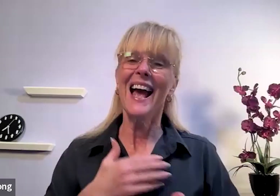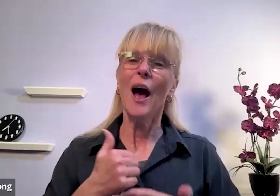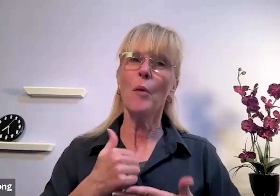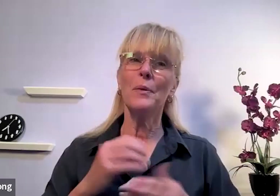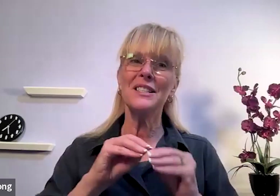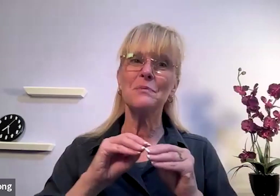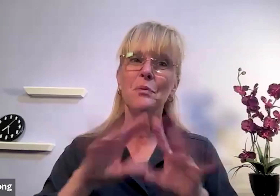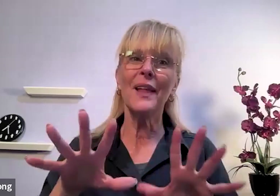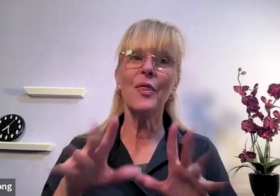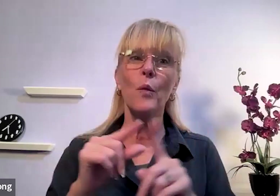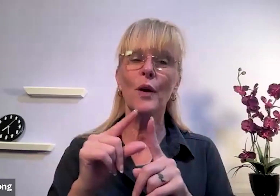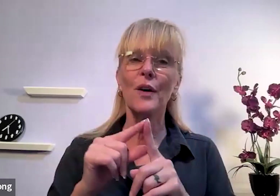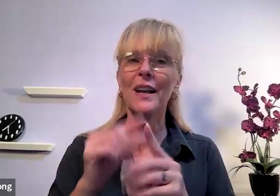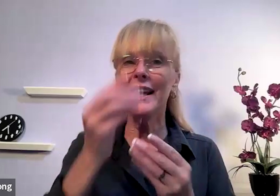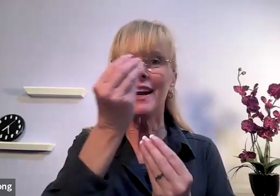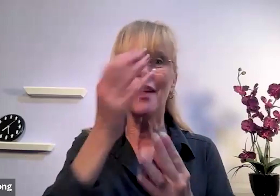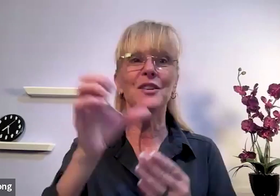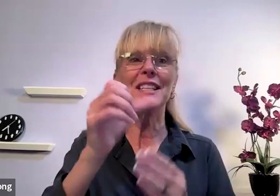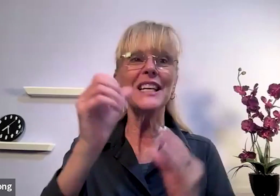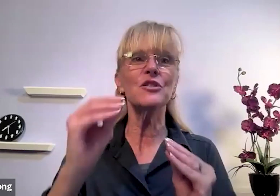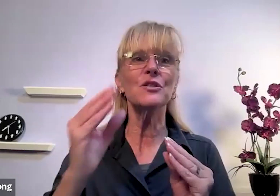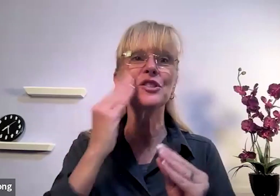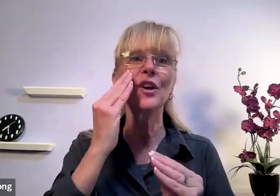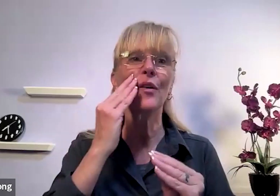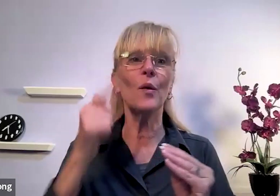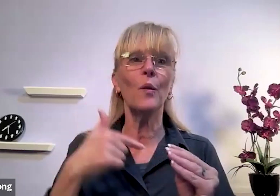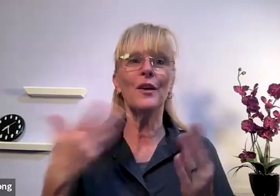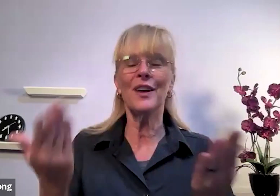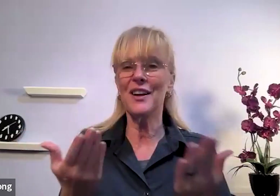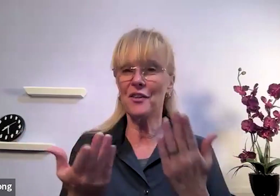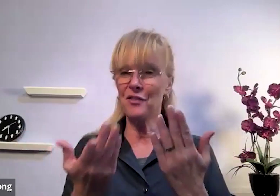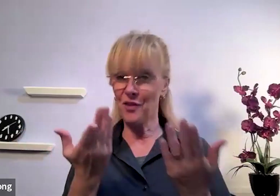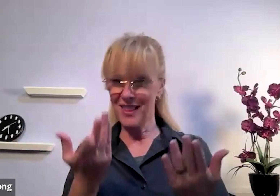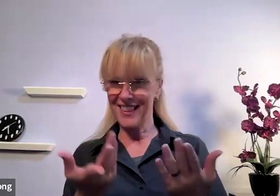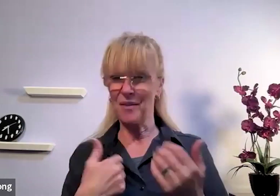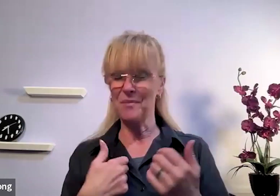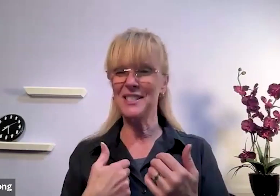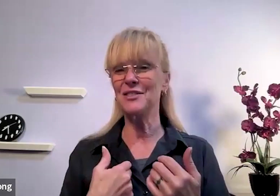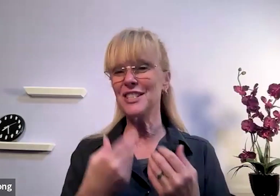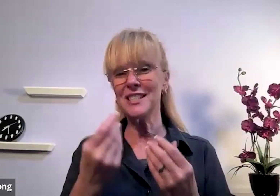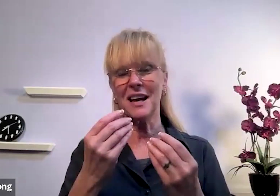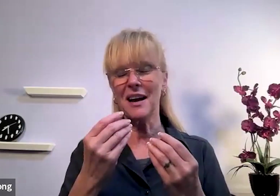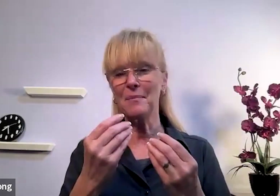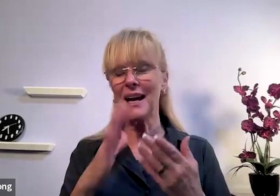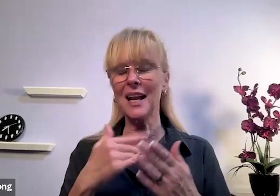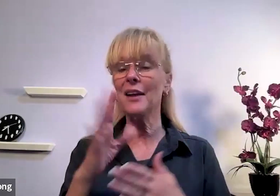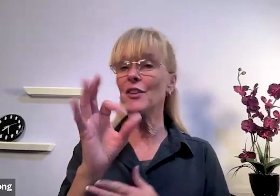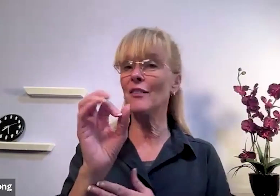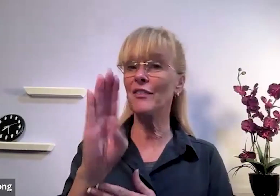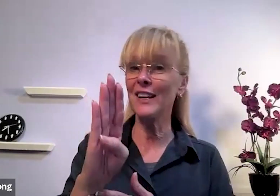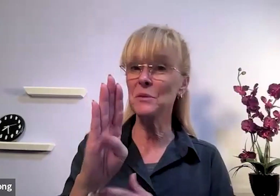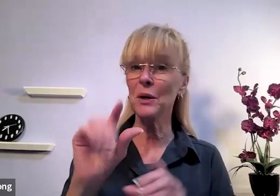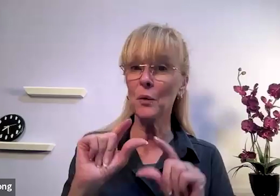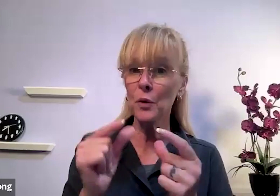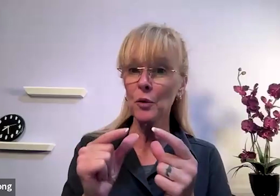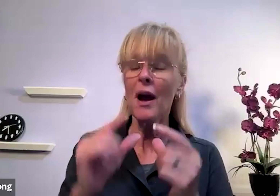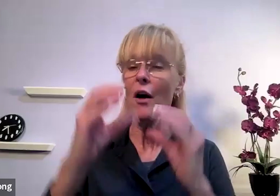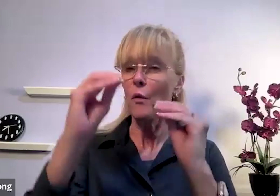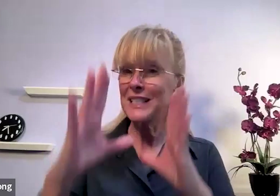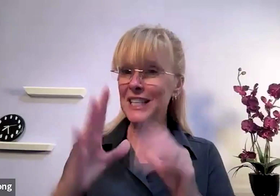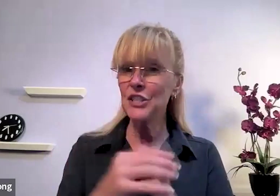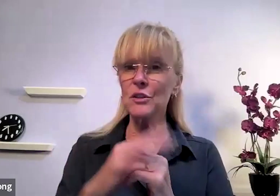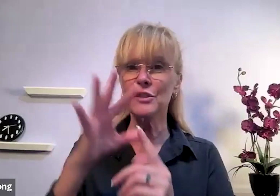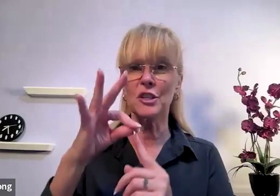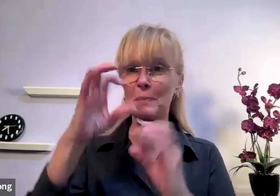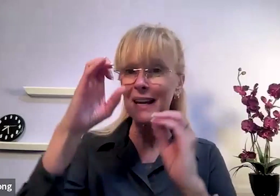please help us spread the word let other teachers know that we are here for them so just um kind of like if you have a facebook group